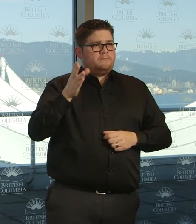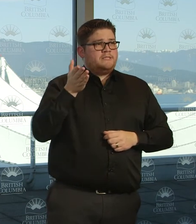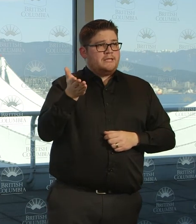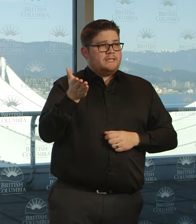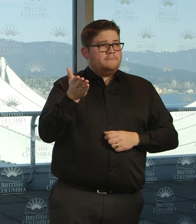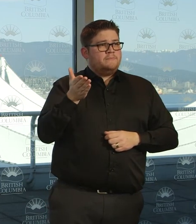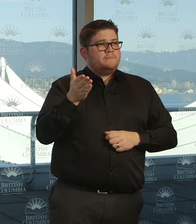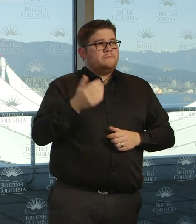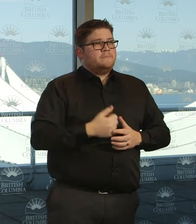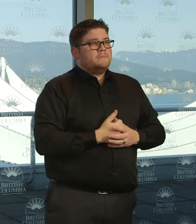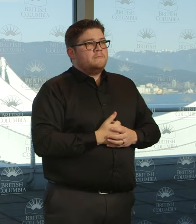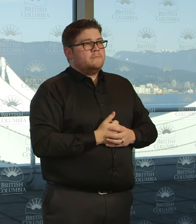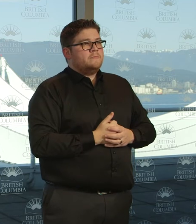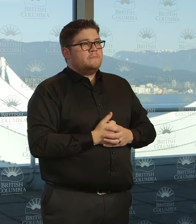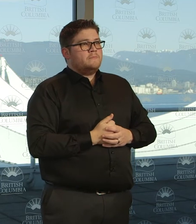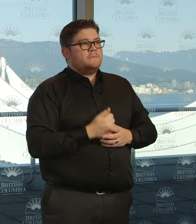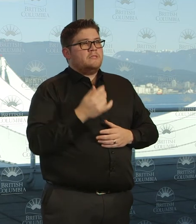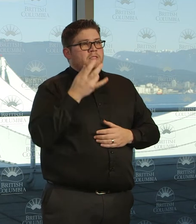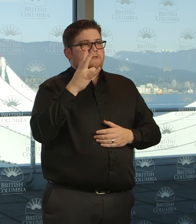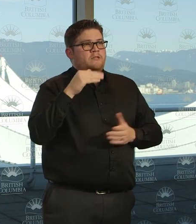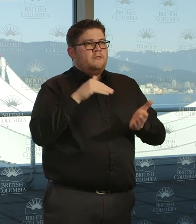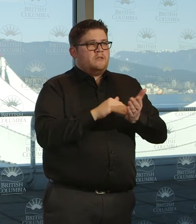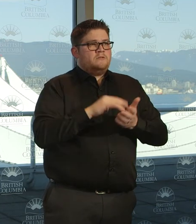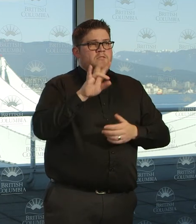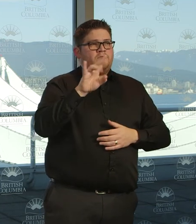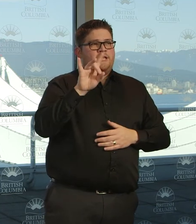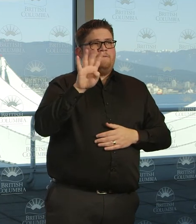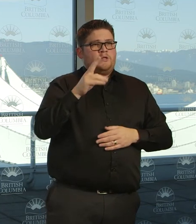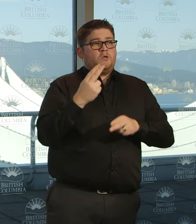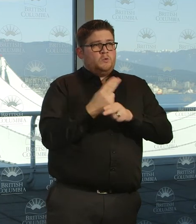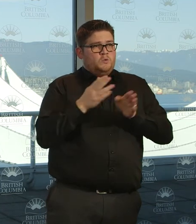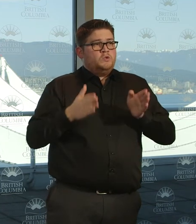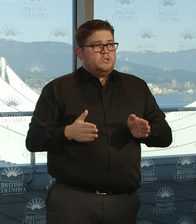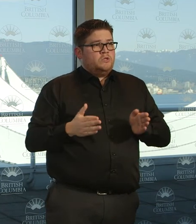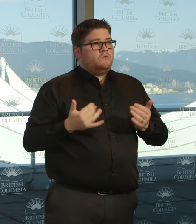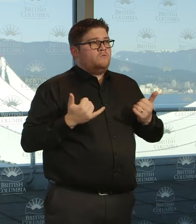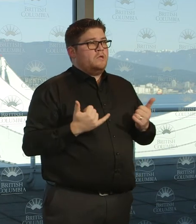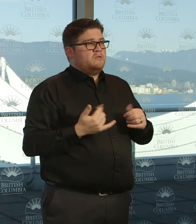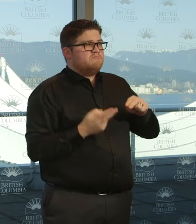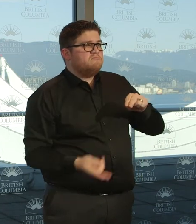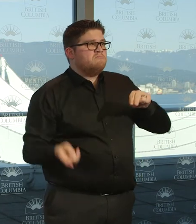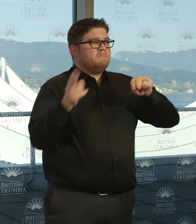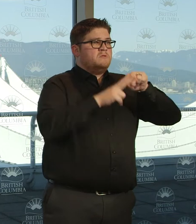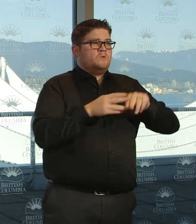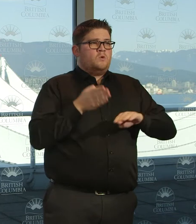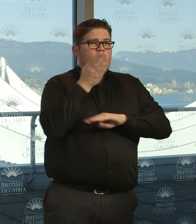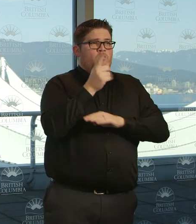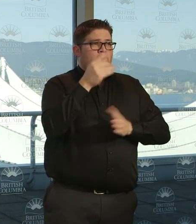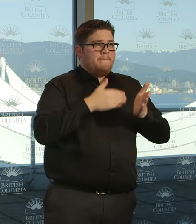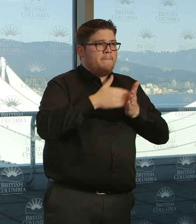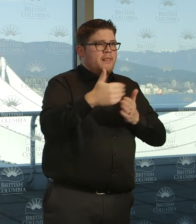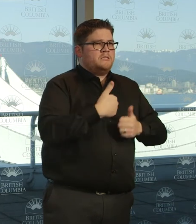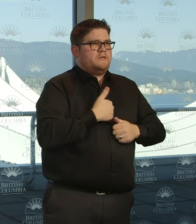,618 total users. That number is now, as I am told, close to a million as of right now.